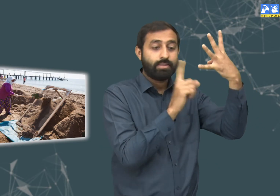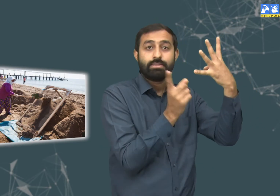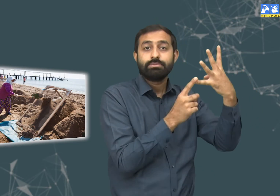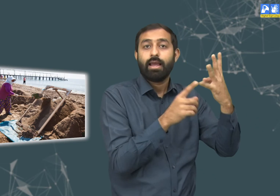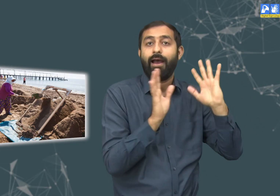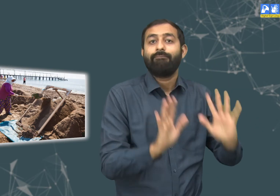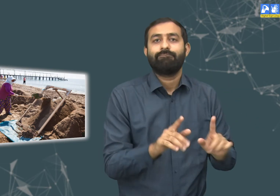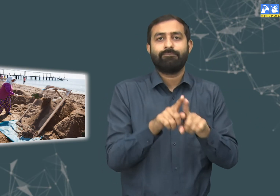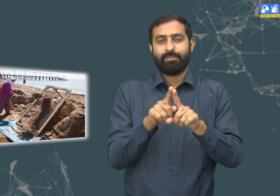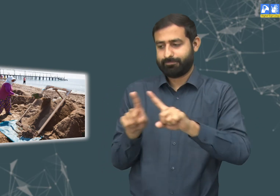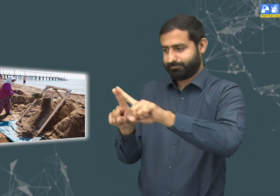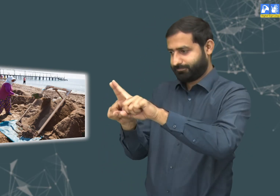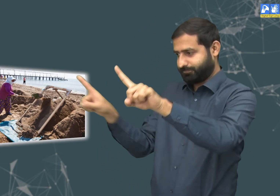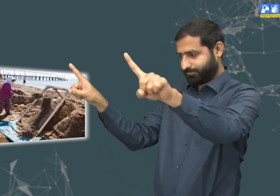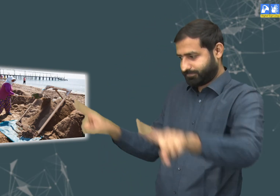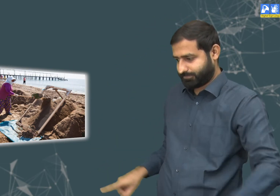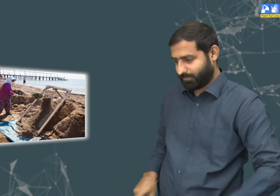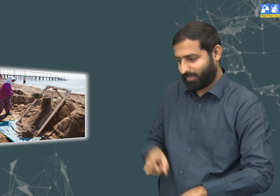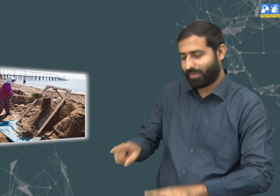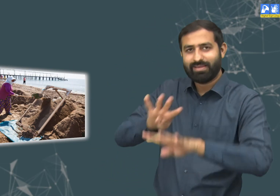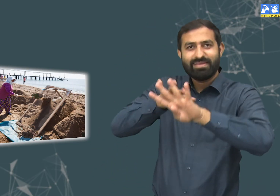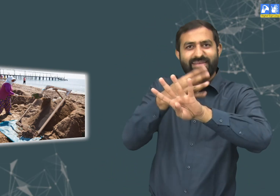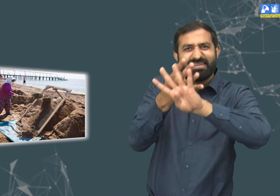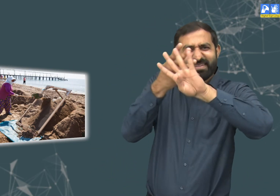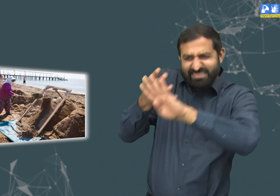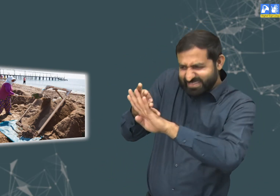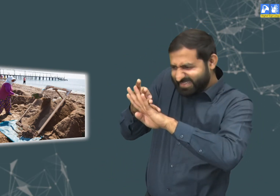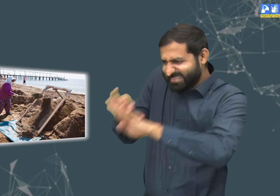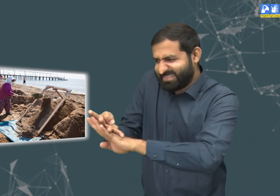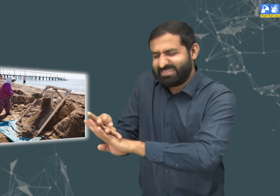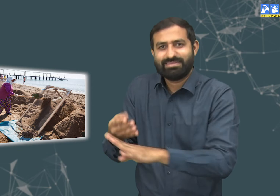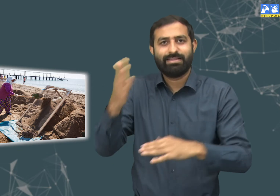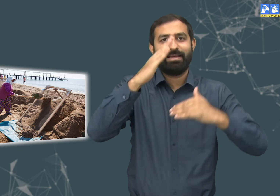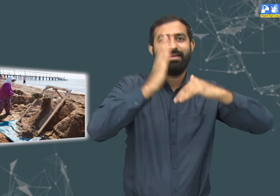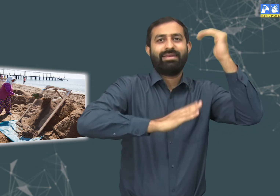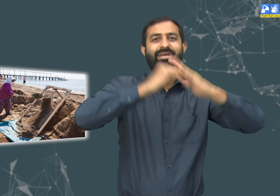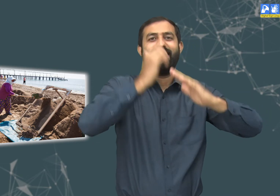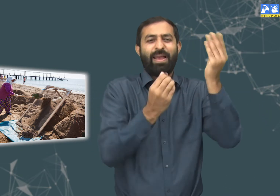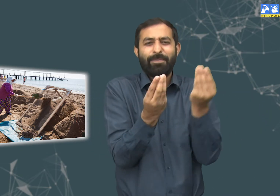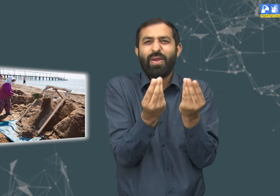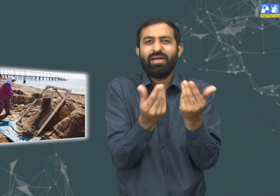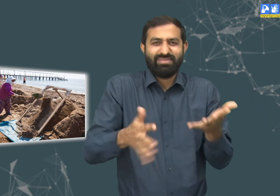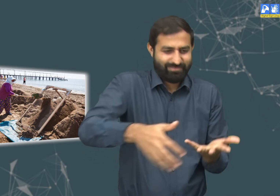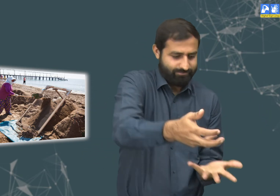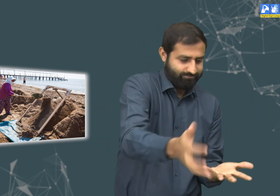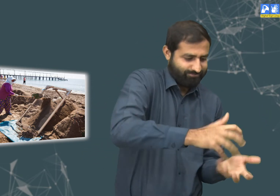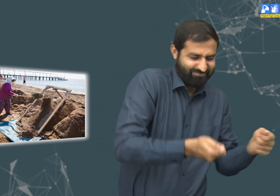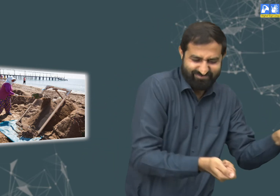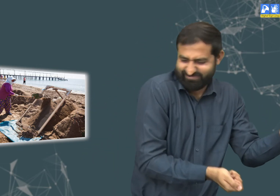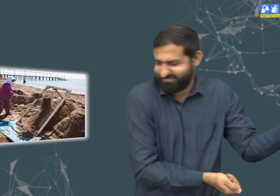Fourth is sieving. This method is used to separate a dry mixture which contains substances of